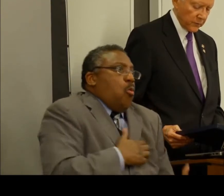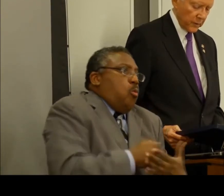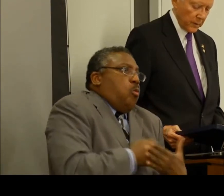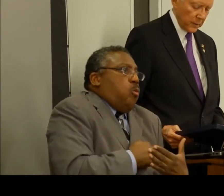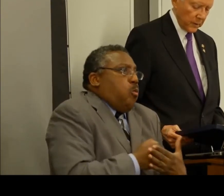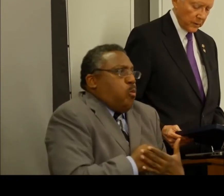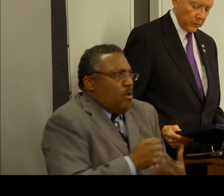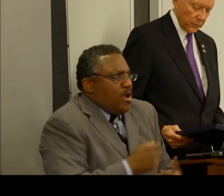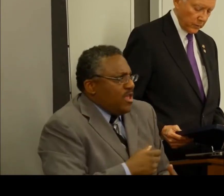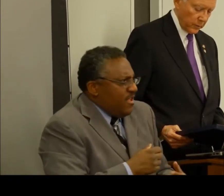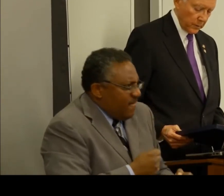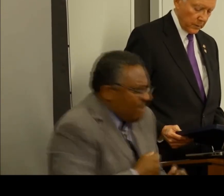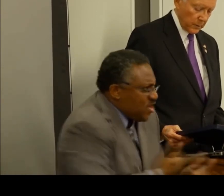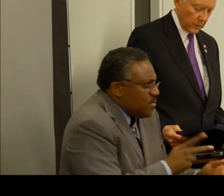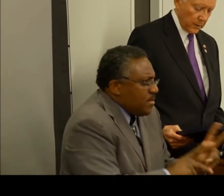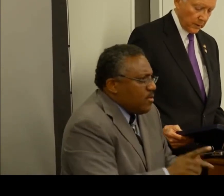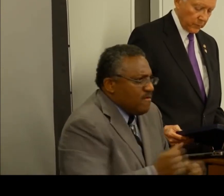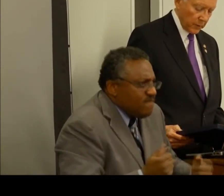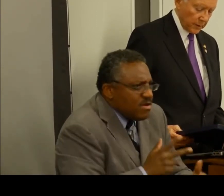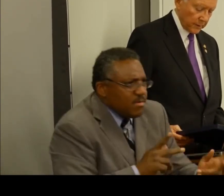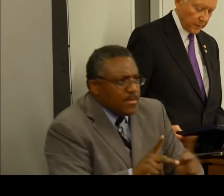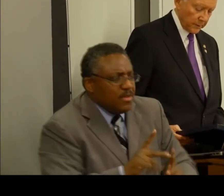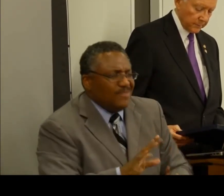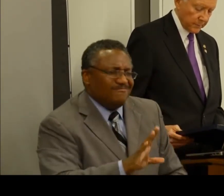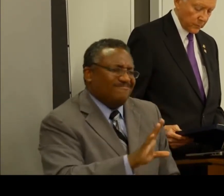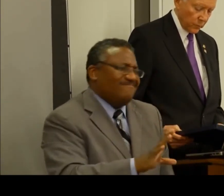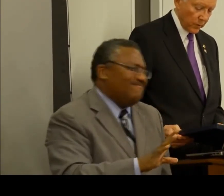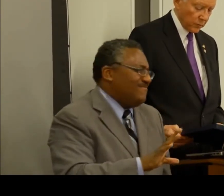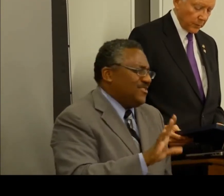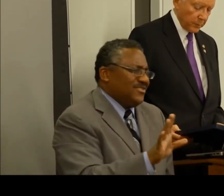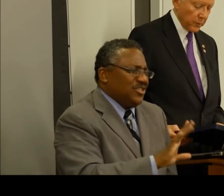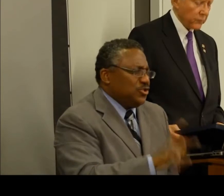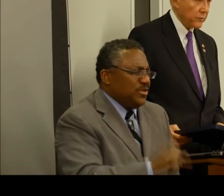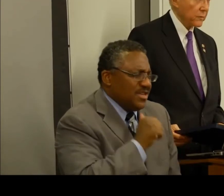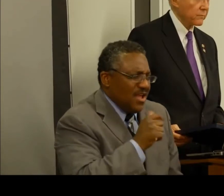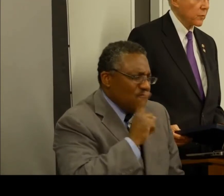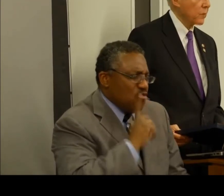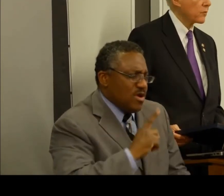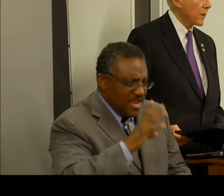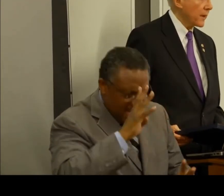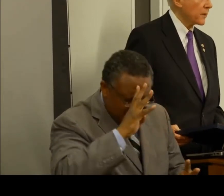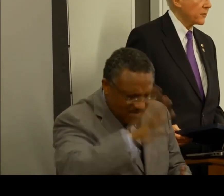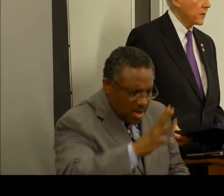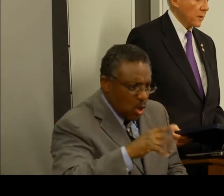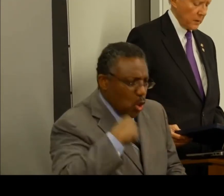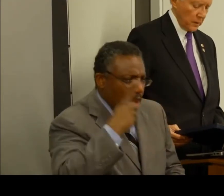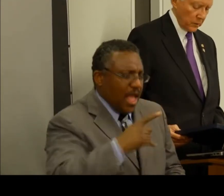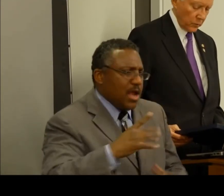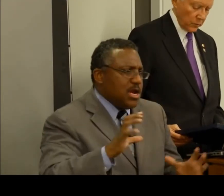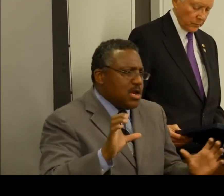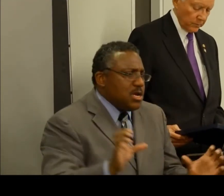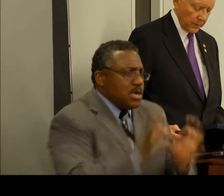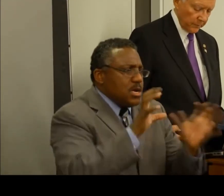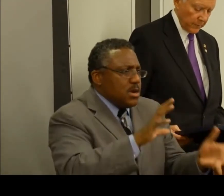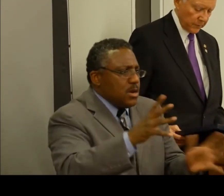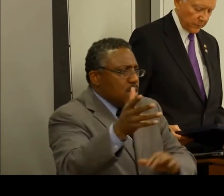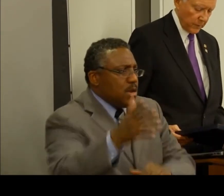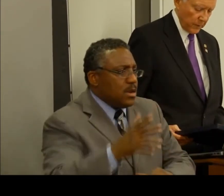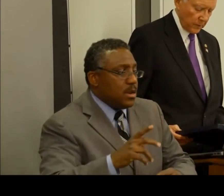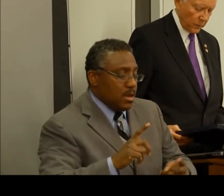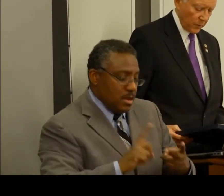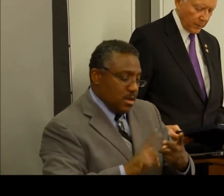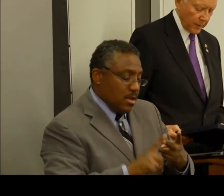a crisis. And two, I have not once proposed to quote slash unquote benefits,